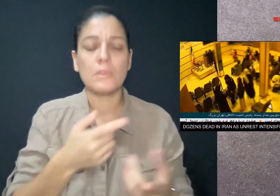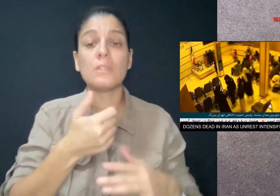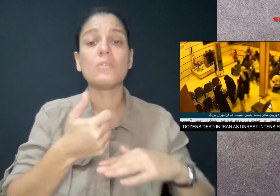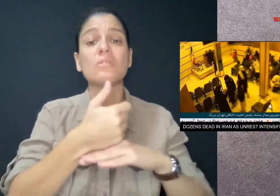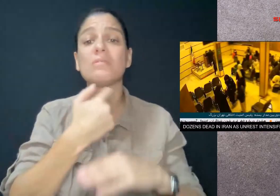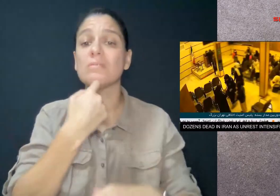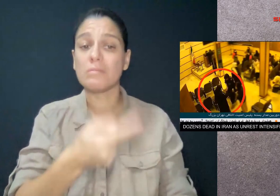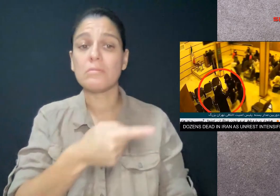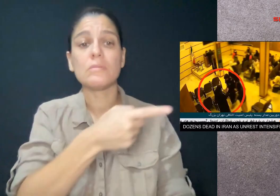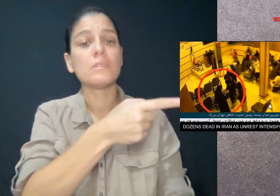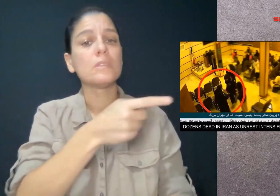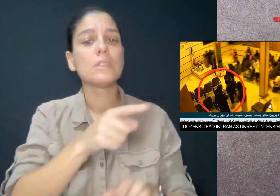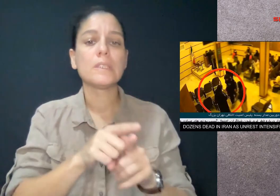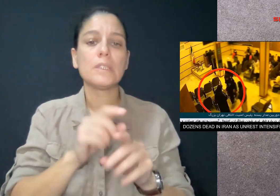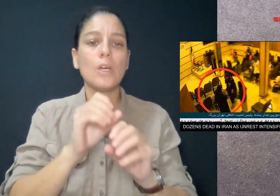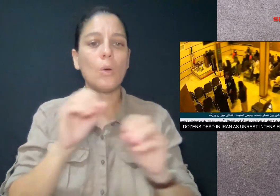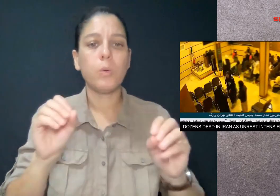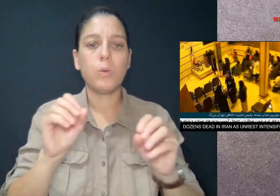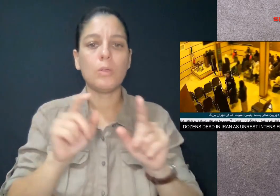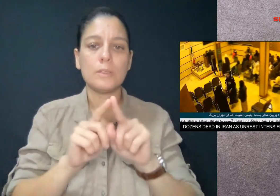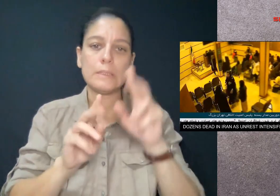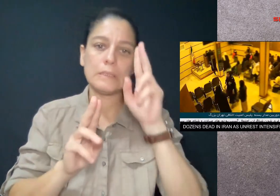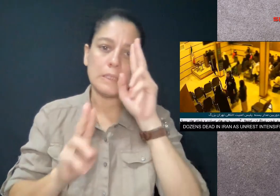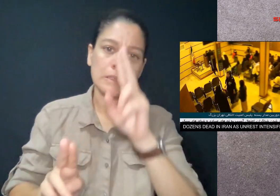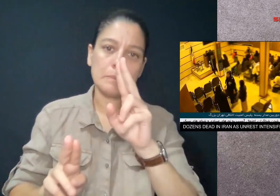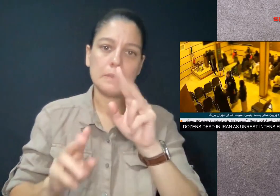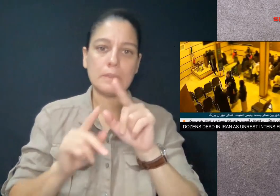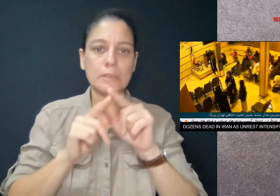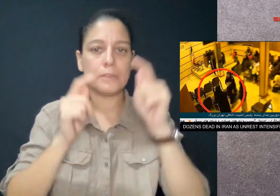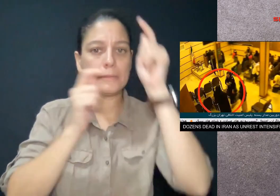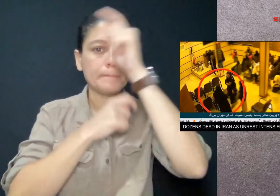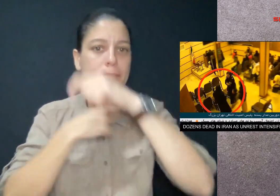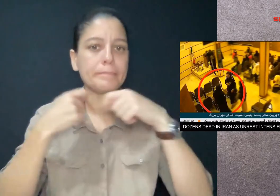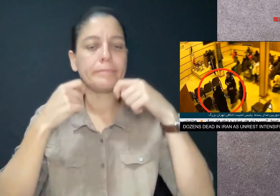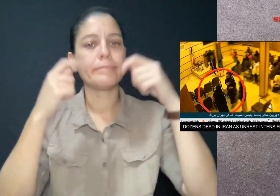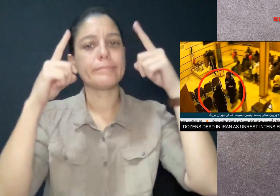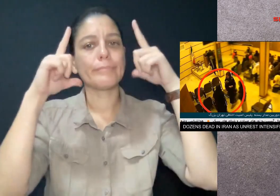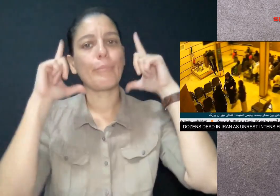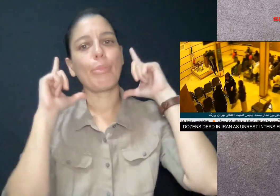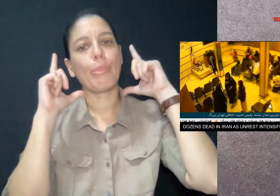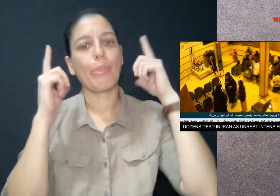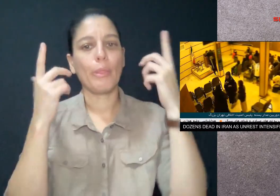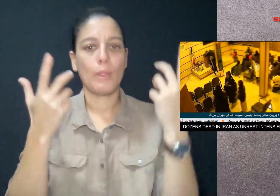She was detained because authorities say she was allegedly wearing her hijab wrong.